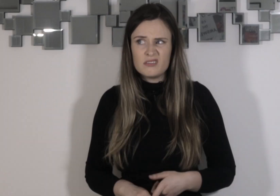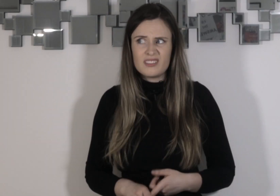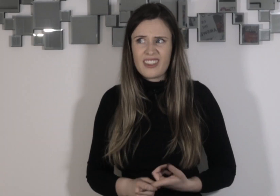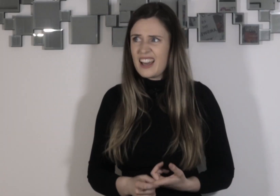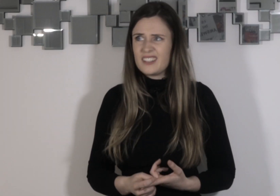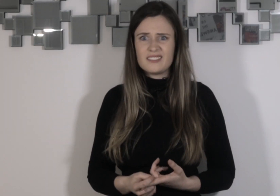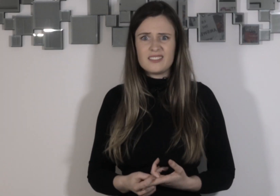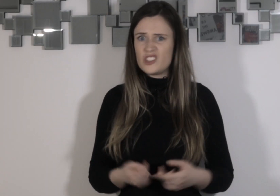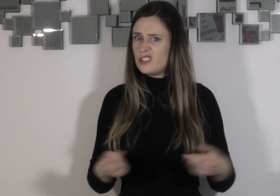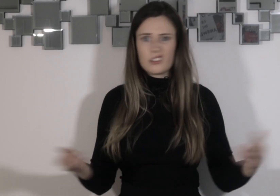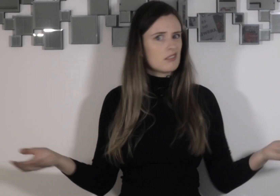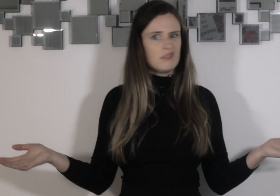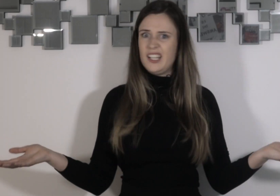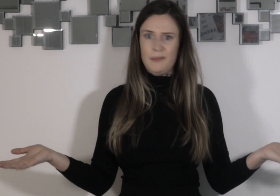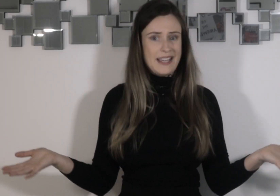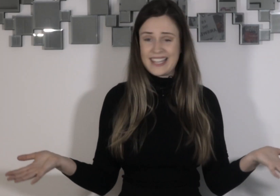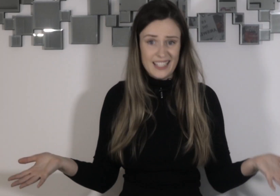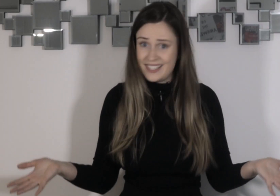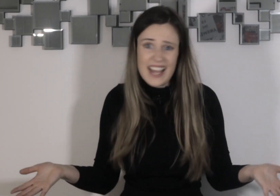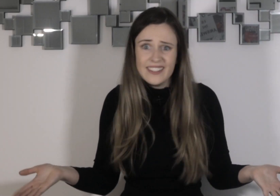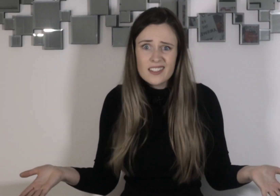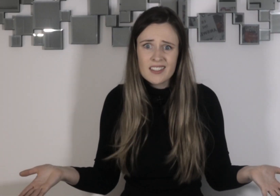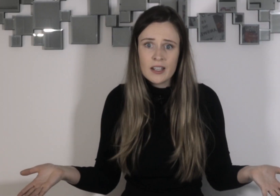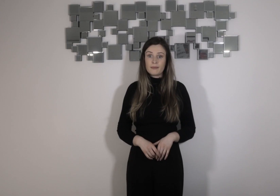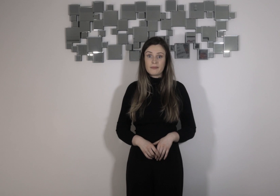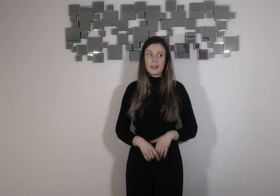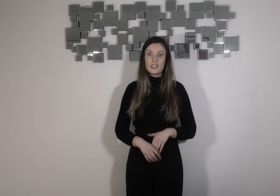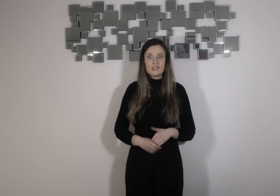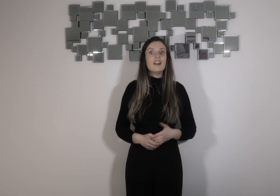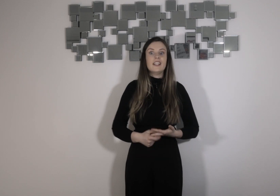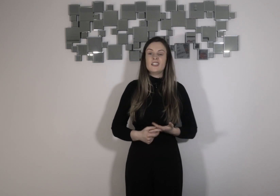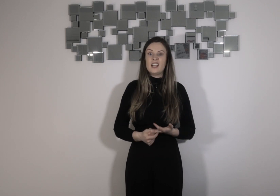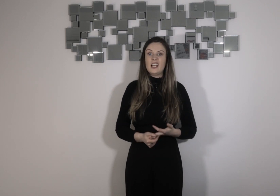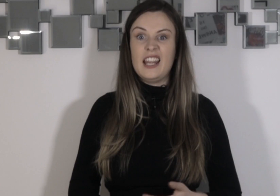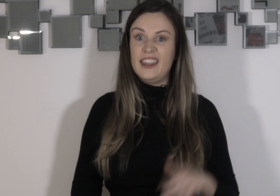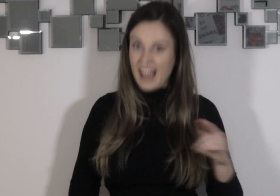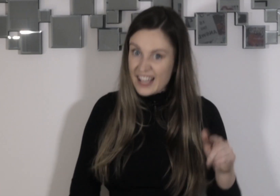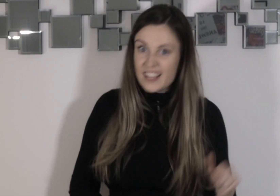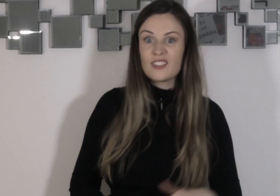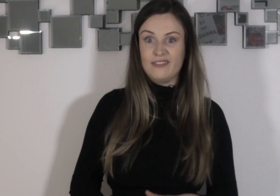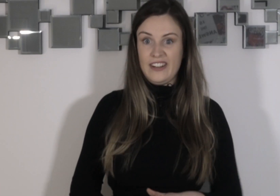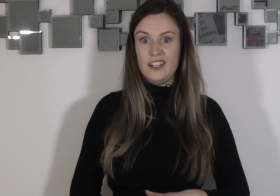That doesn't really make any sense. And you're right. That is unfair.